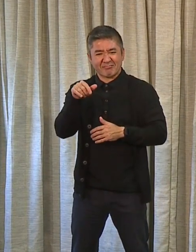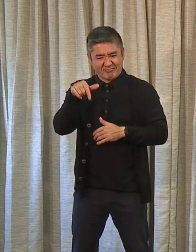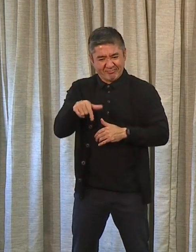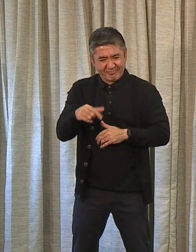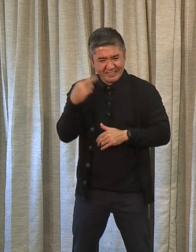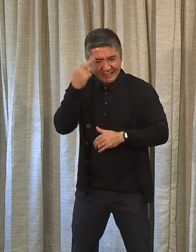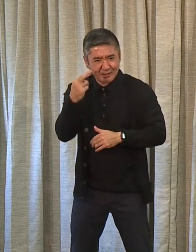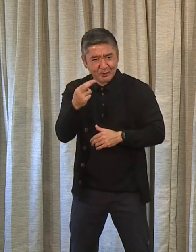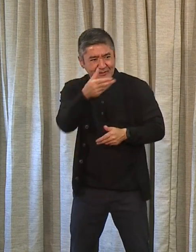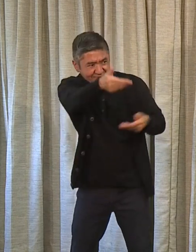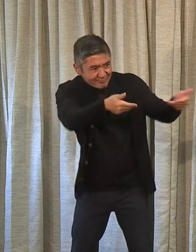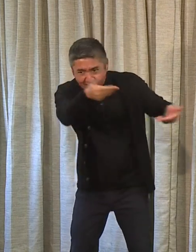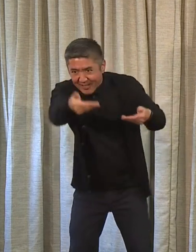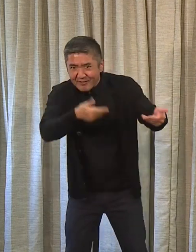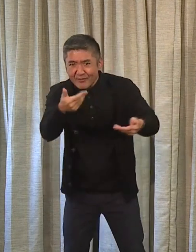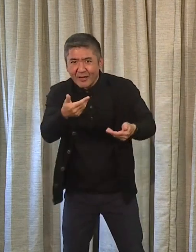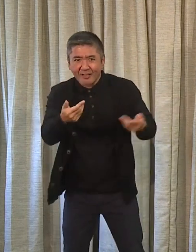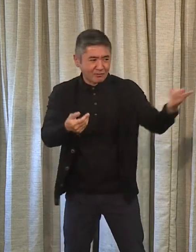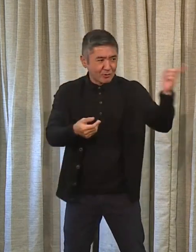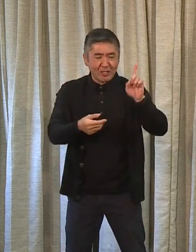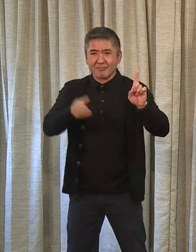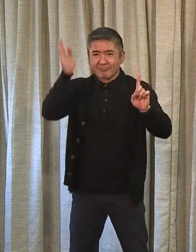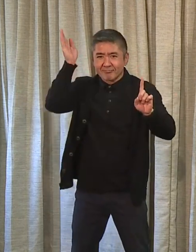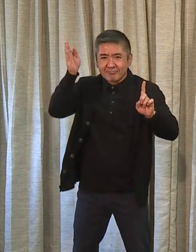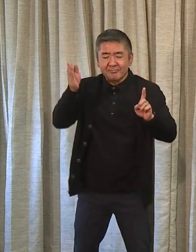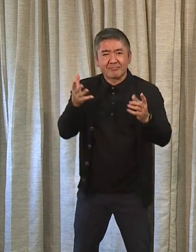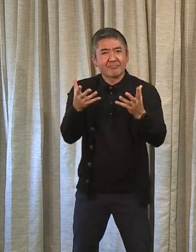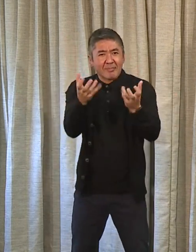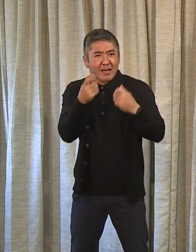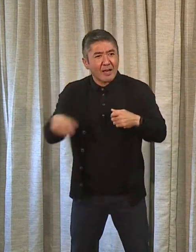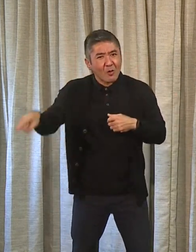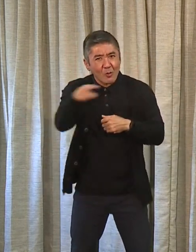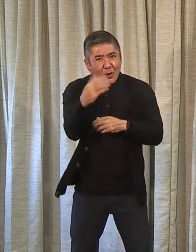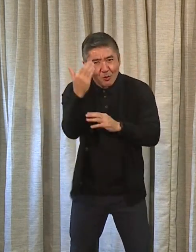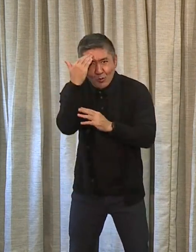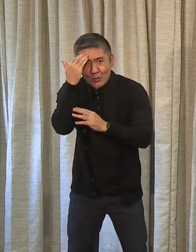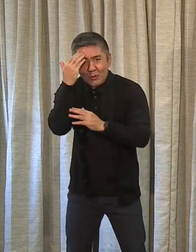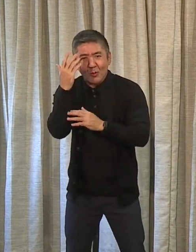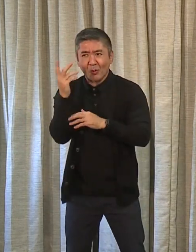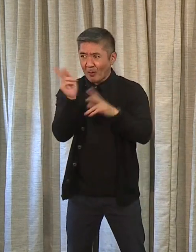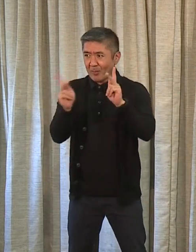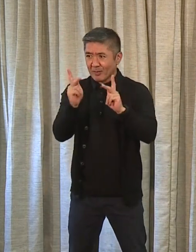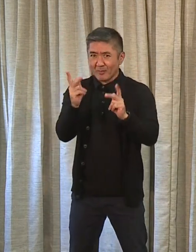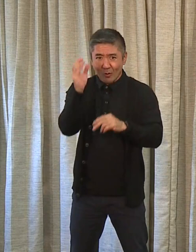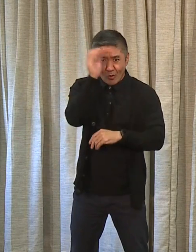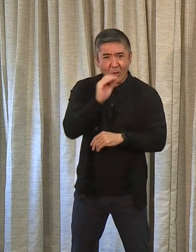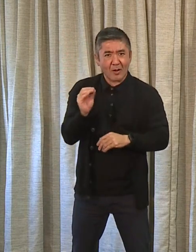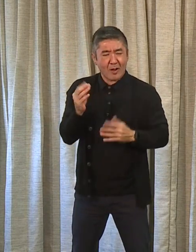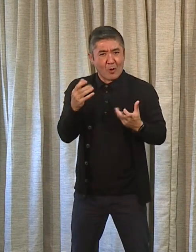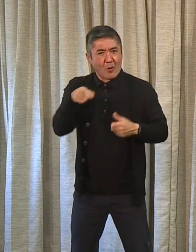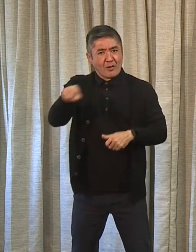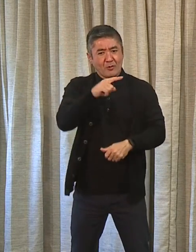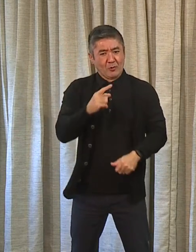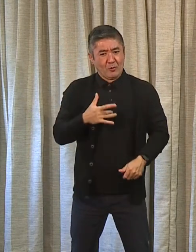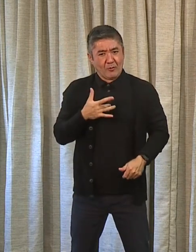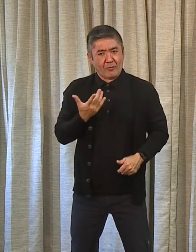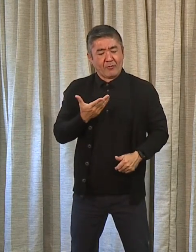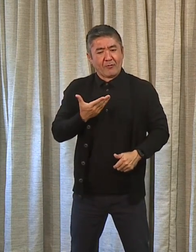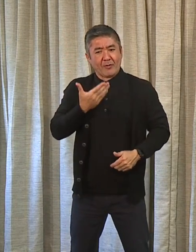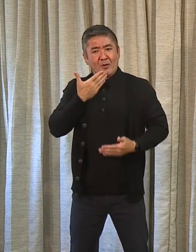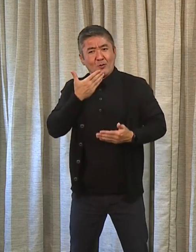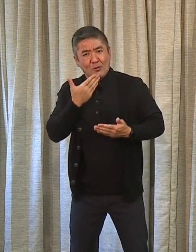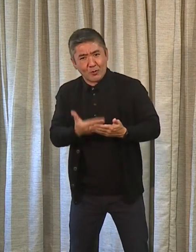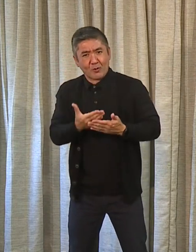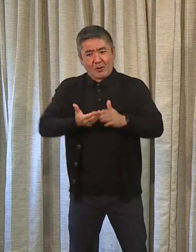room to speak, and is that I want to make sure the public understands and feels good about the operation of this